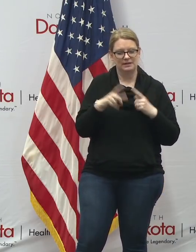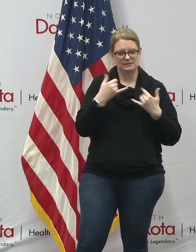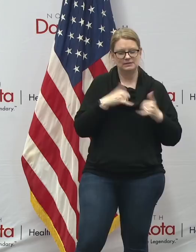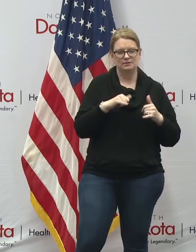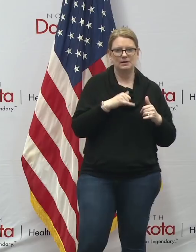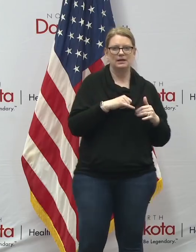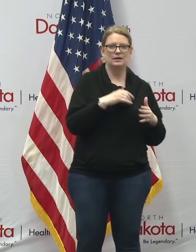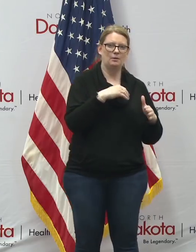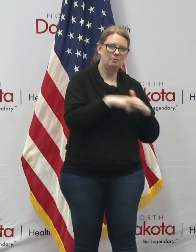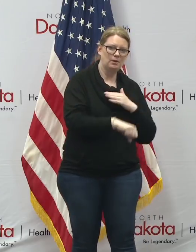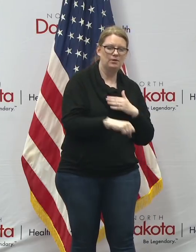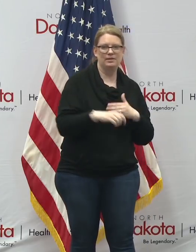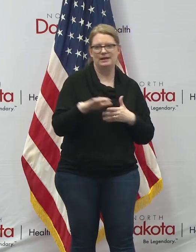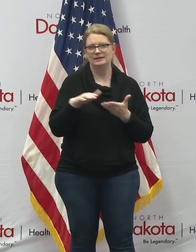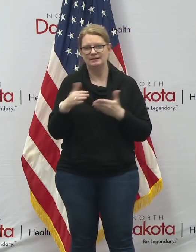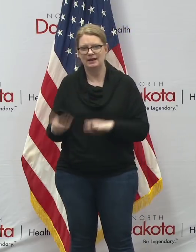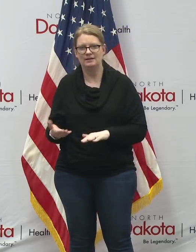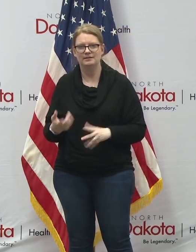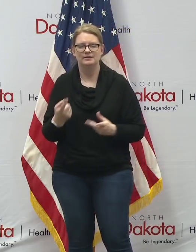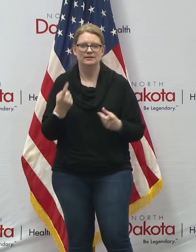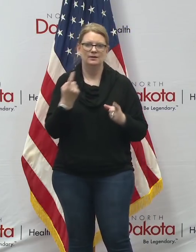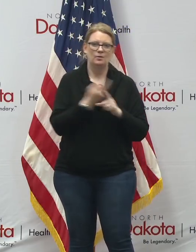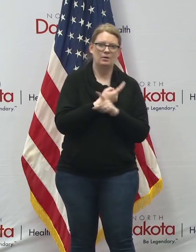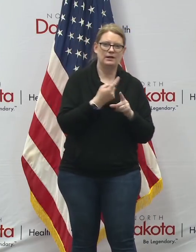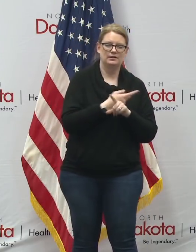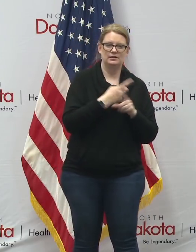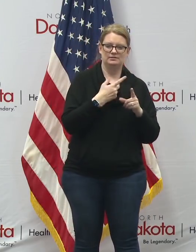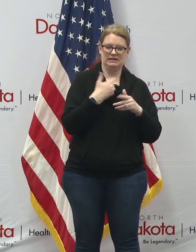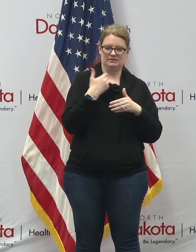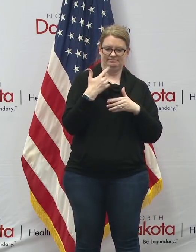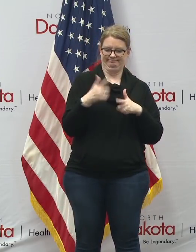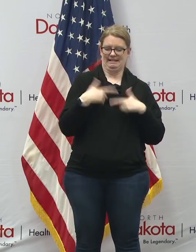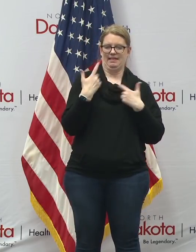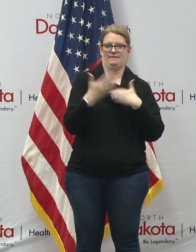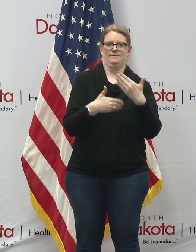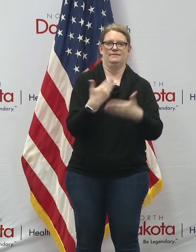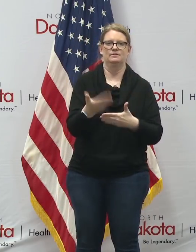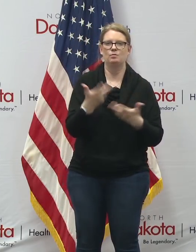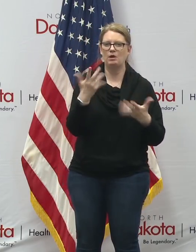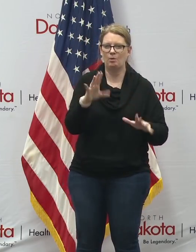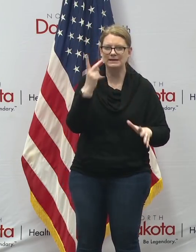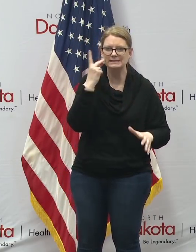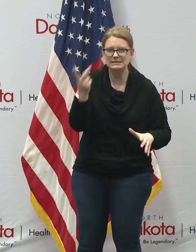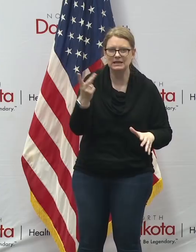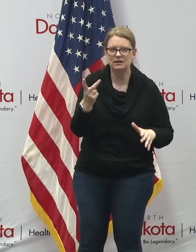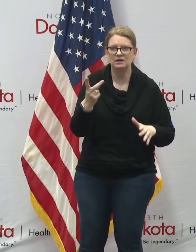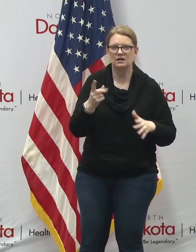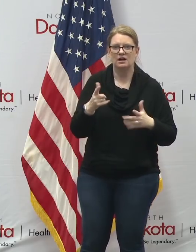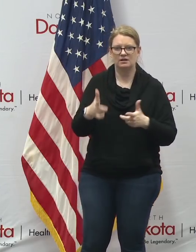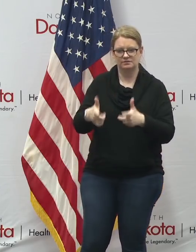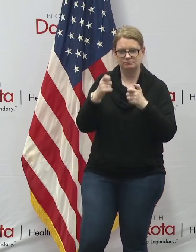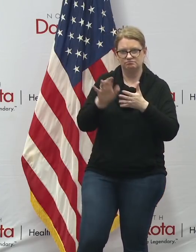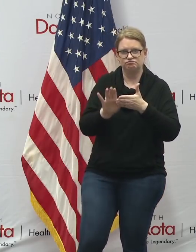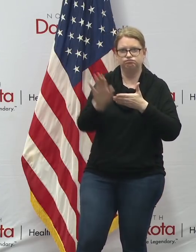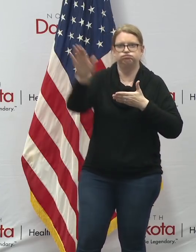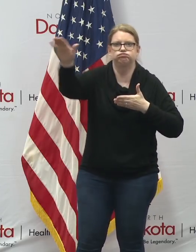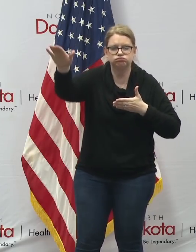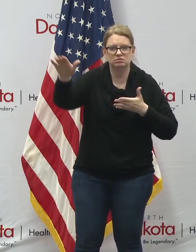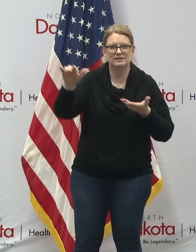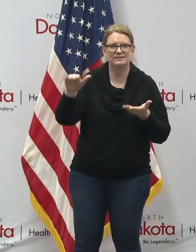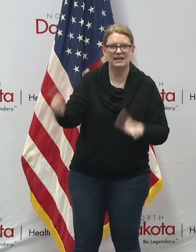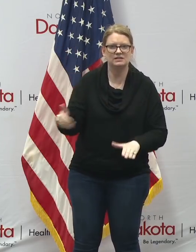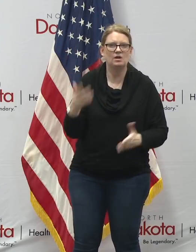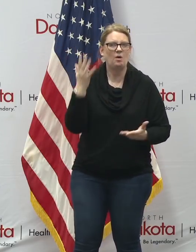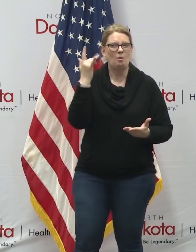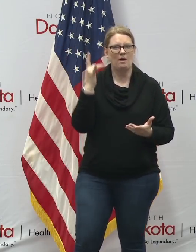death as part of uh the regular course of life in our state but what we don't want to see is a big acceleration of mortality because we